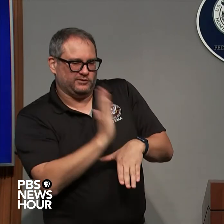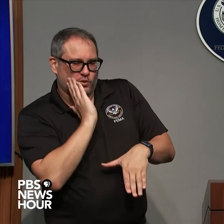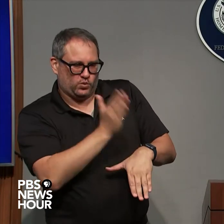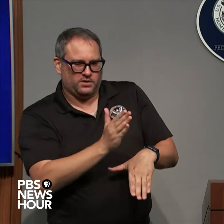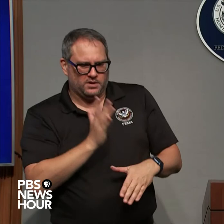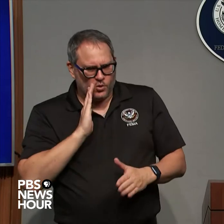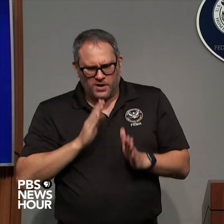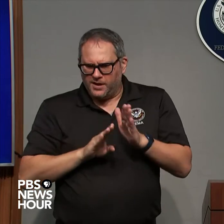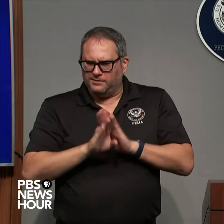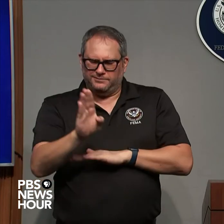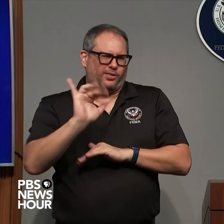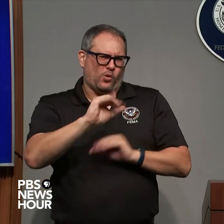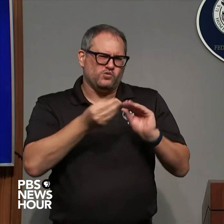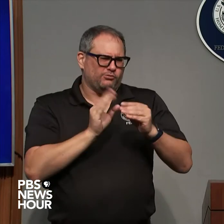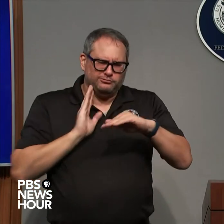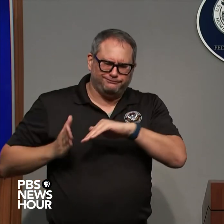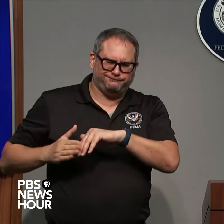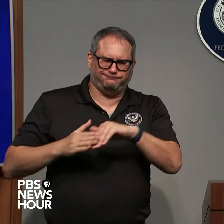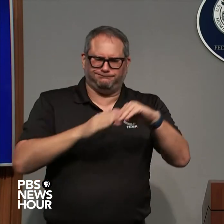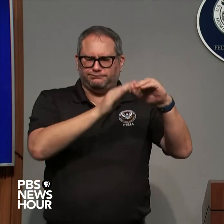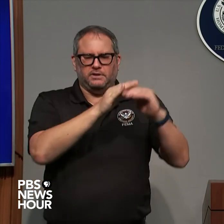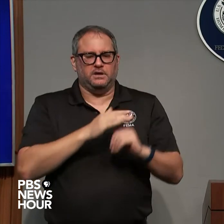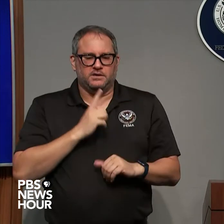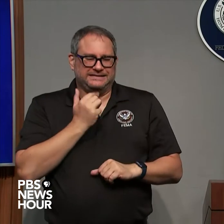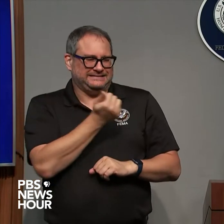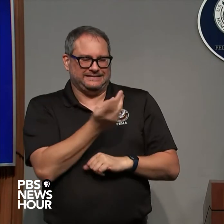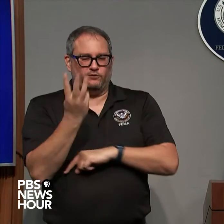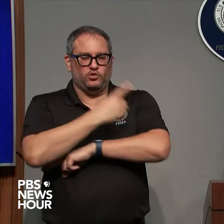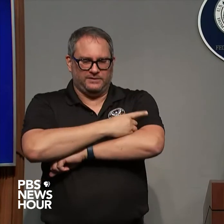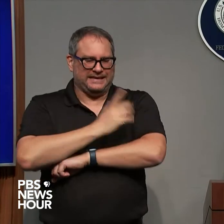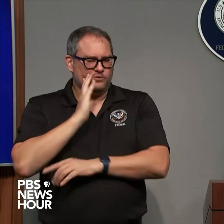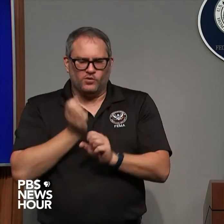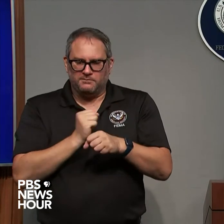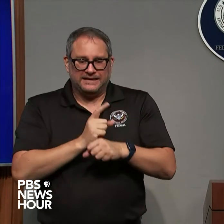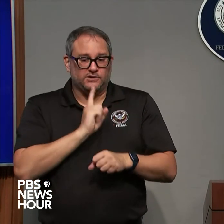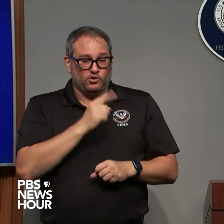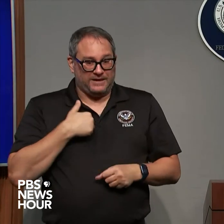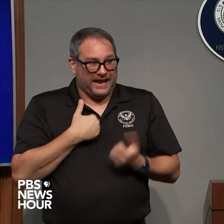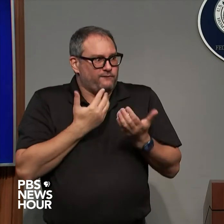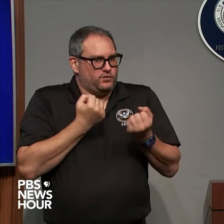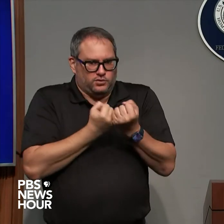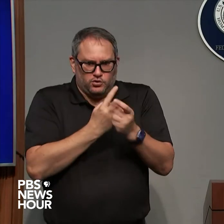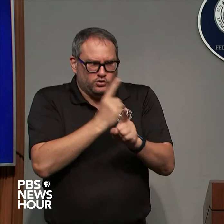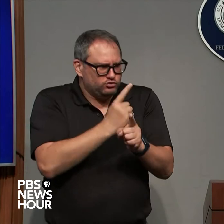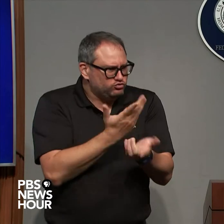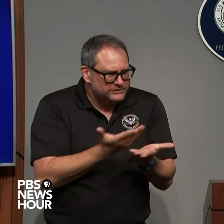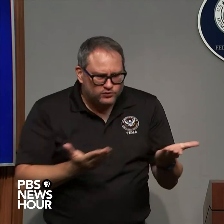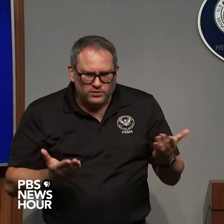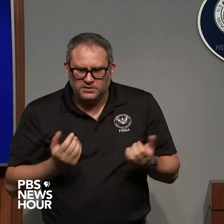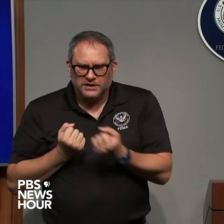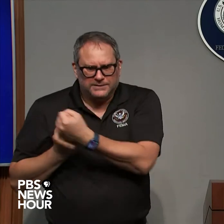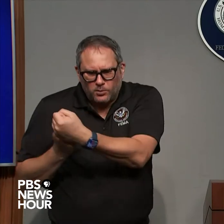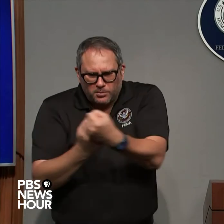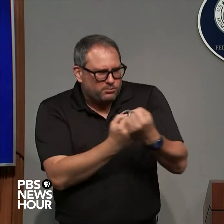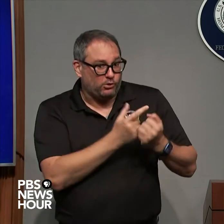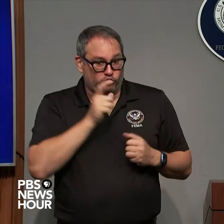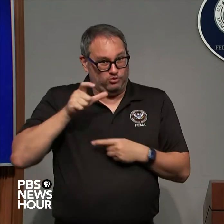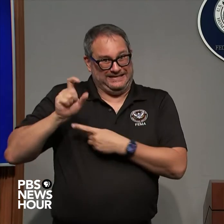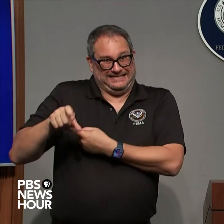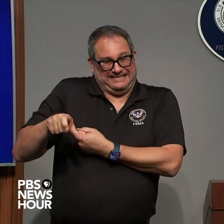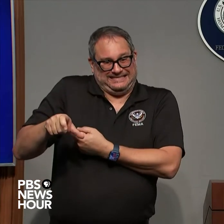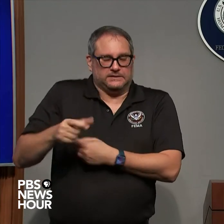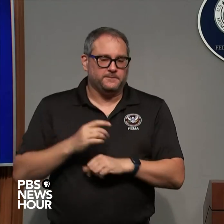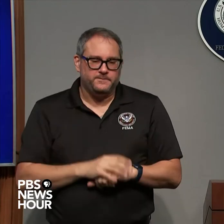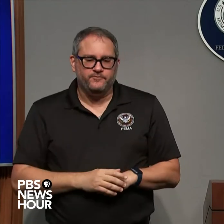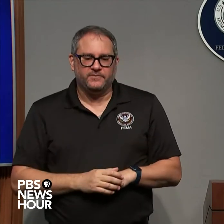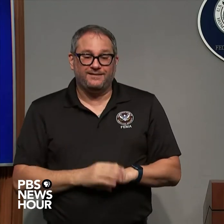significantly over the following days and to make sure that we have the resources in place to support the people that have the needs I know that this